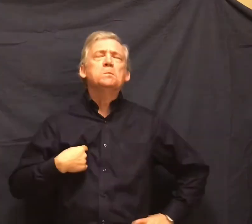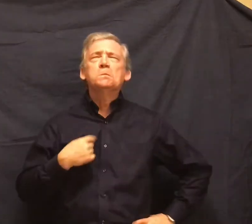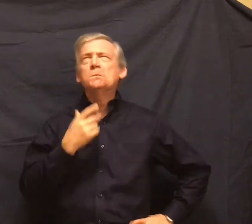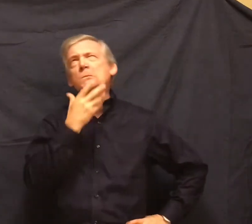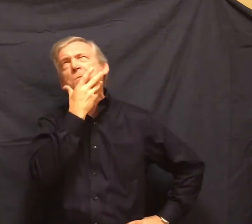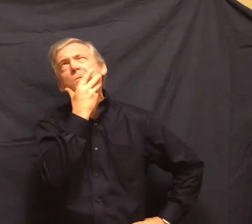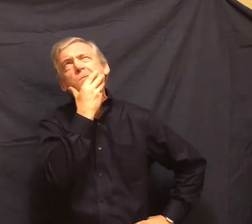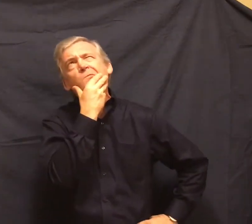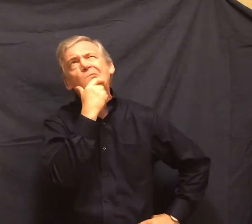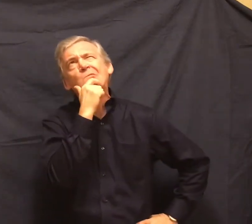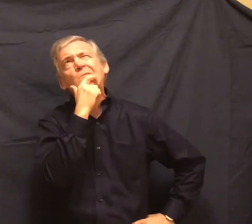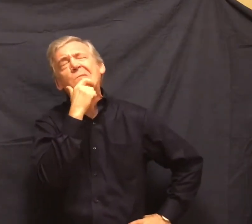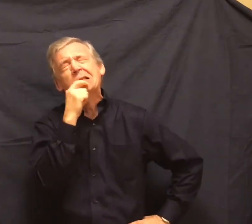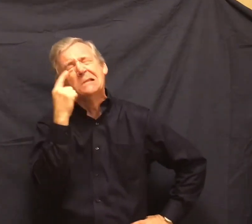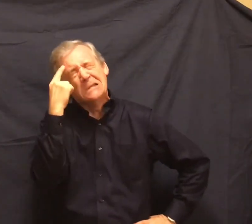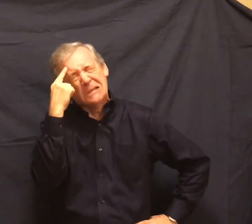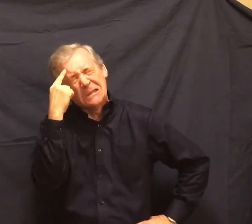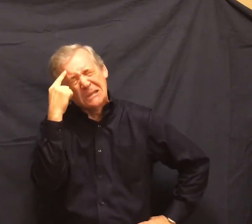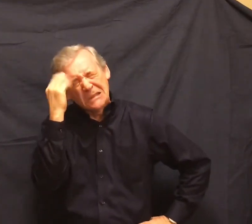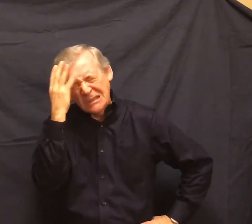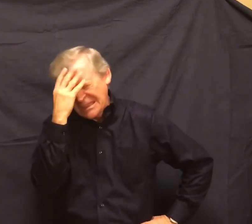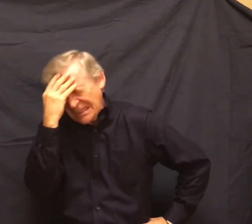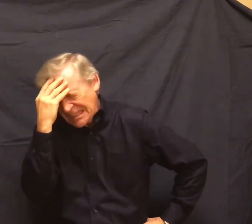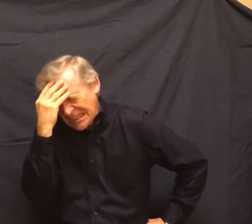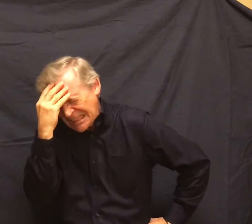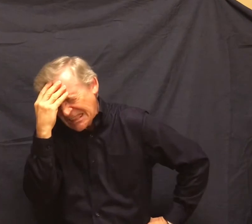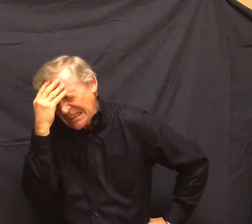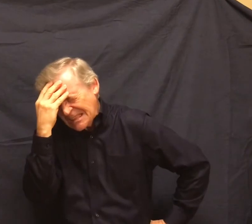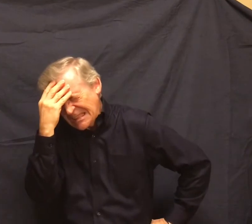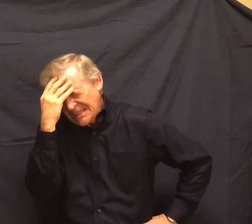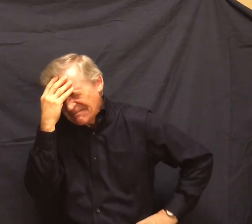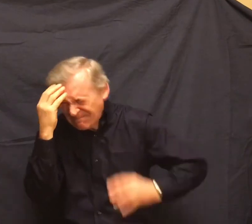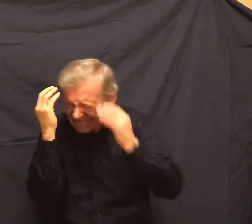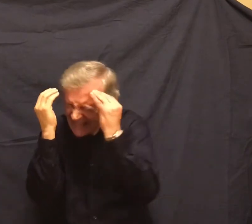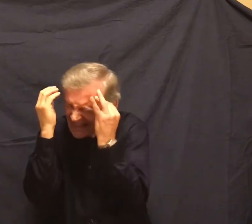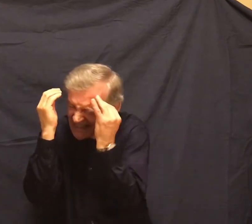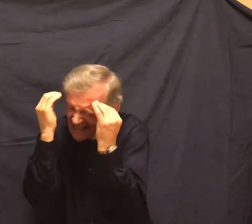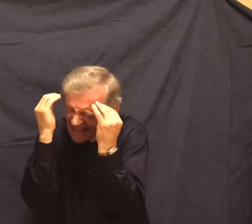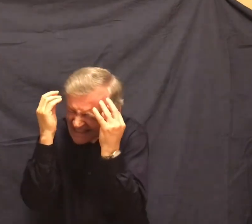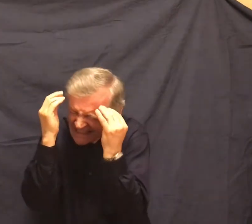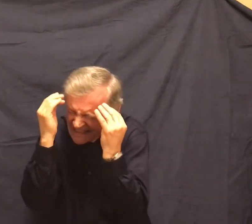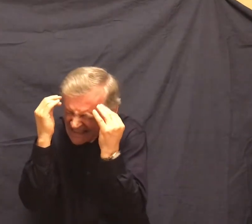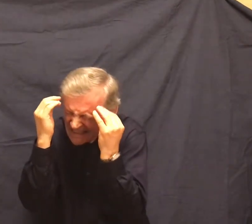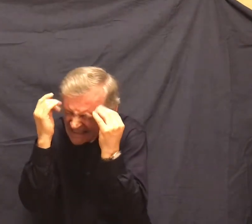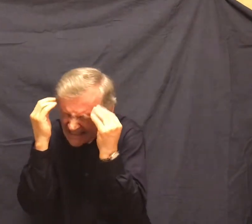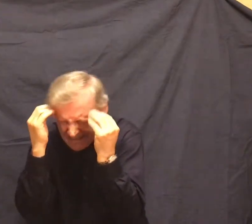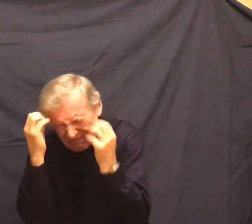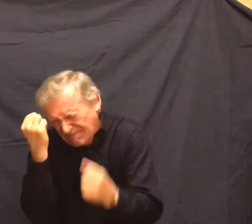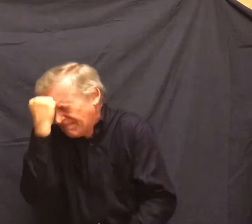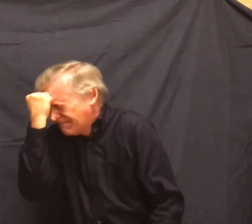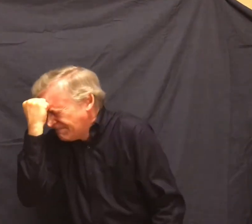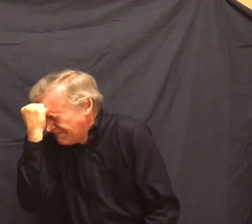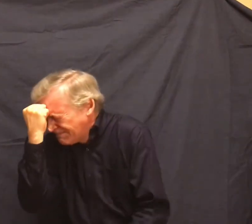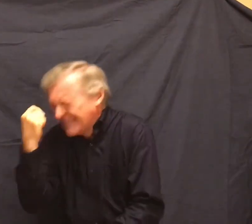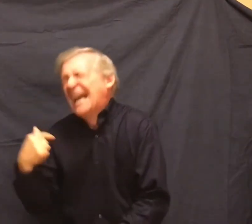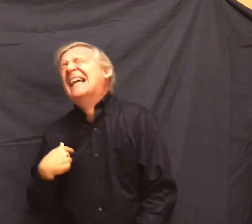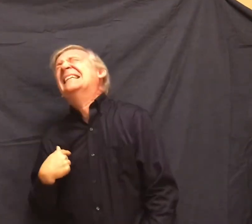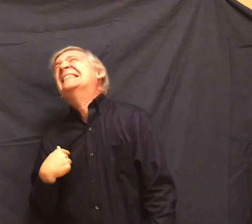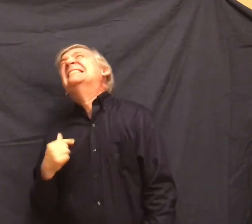I, I, Lenny thought. His face grew tight with thought. I ain't going to